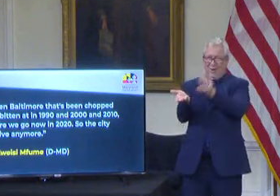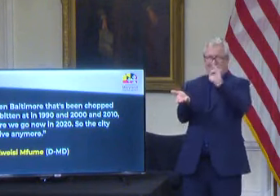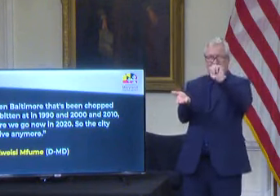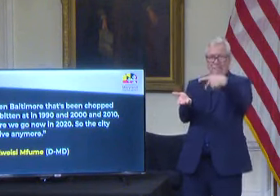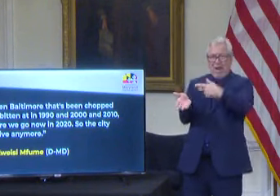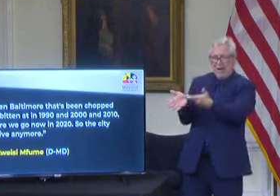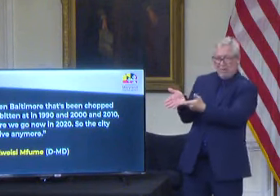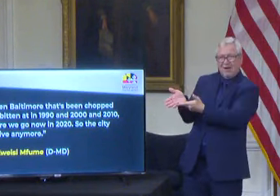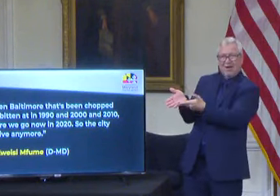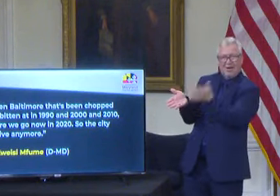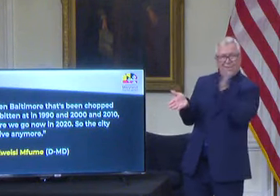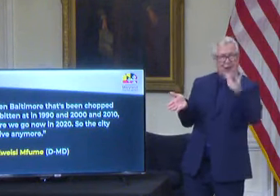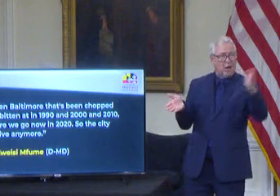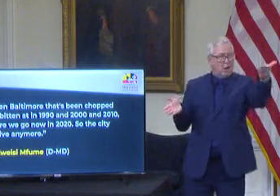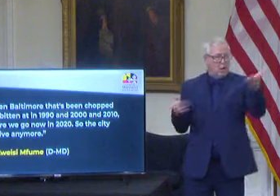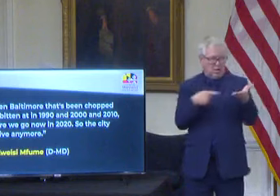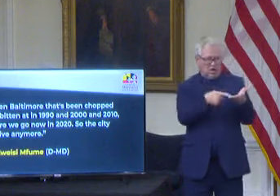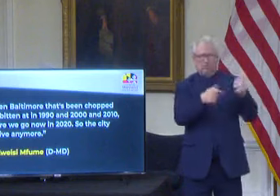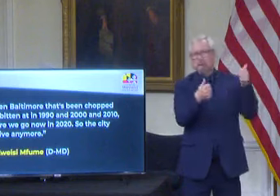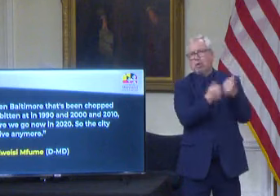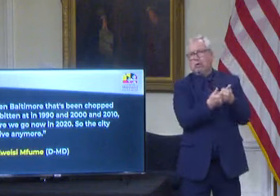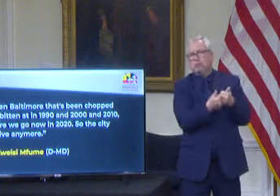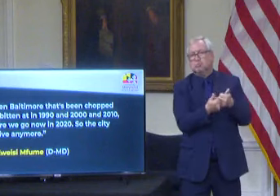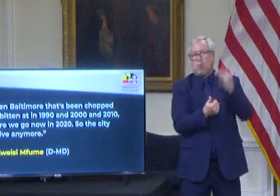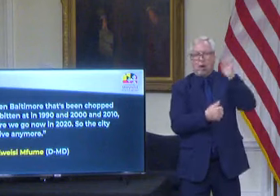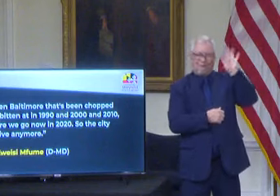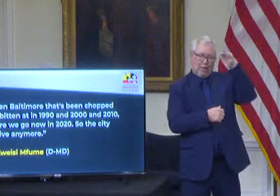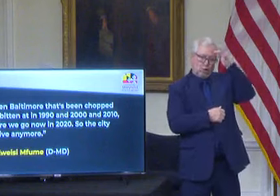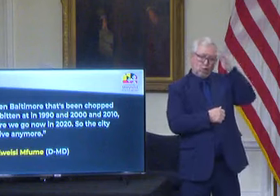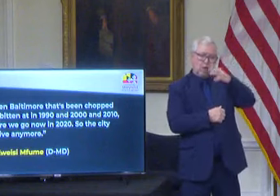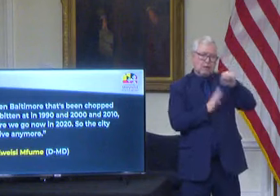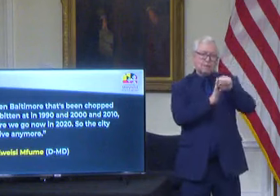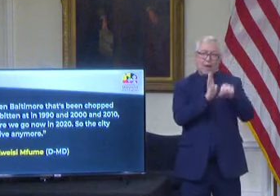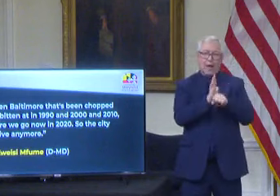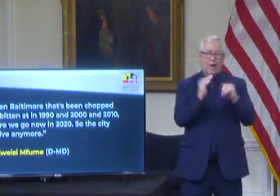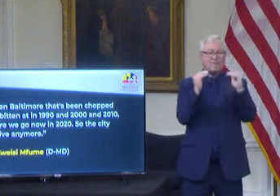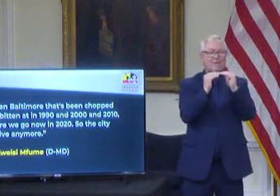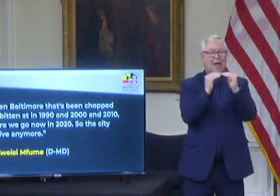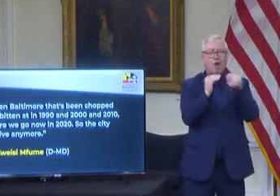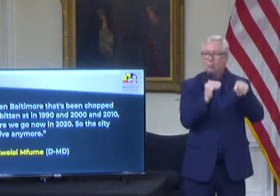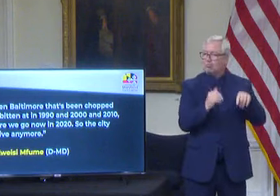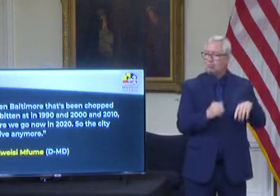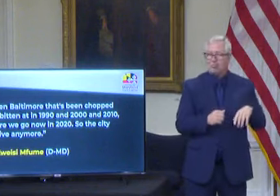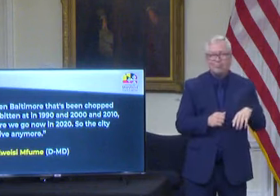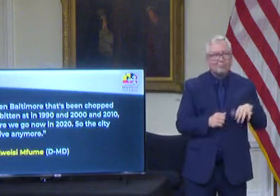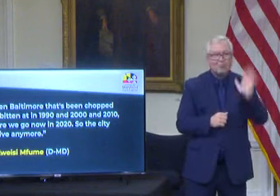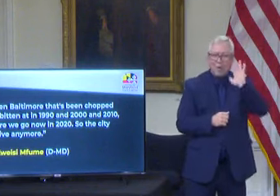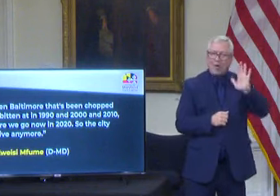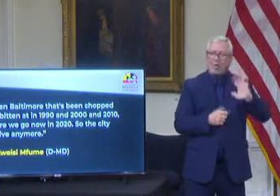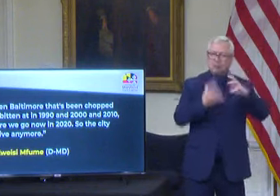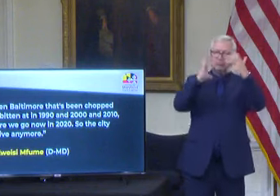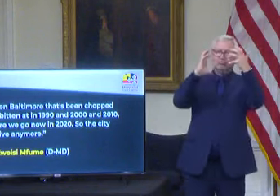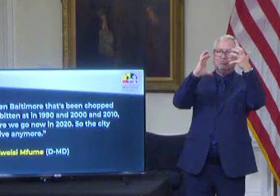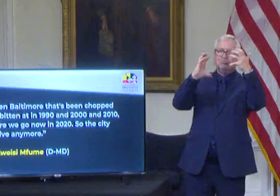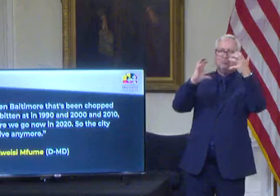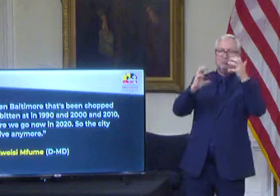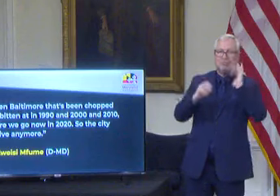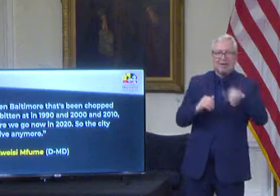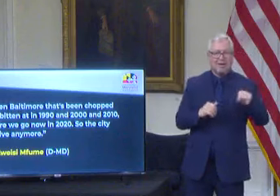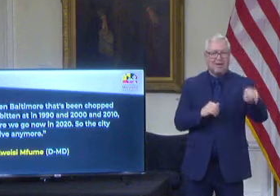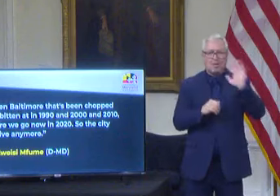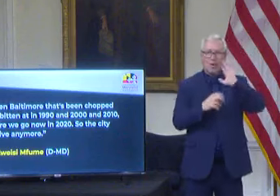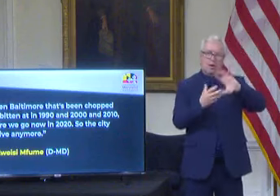in both the federal and state courts. These maps disenfranchise voters, they violate